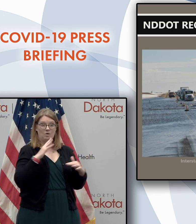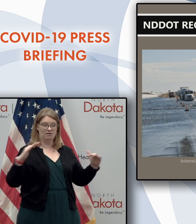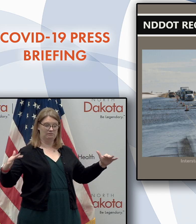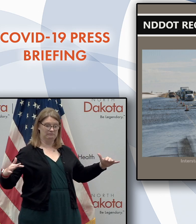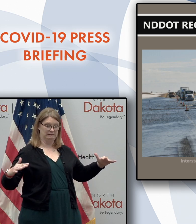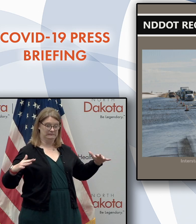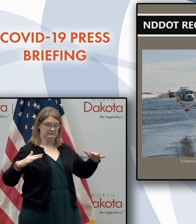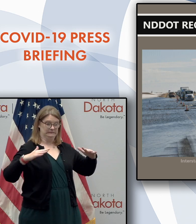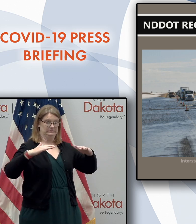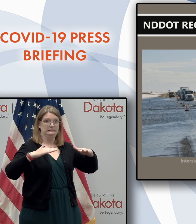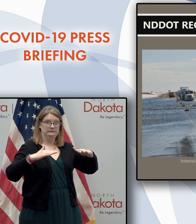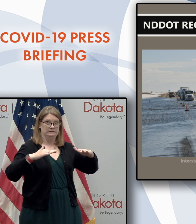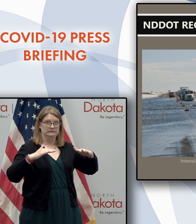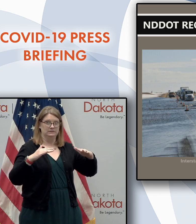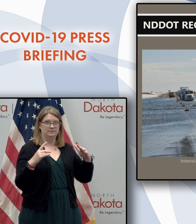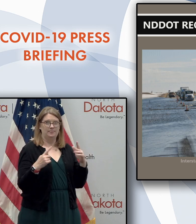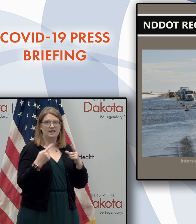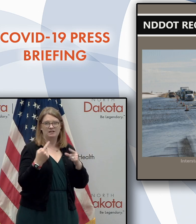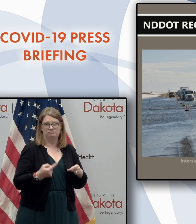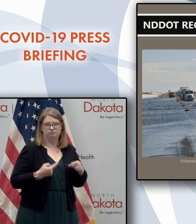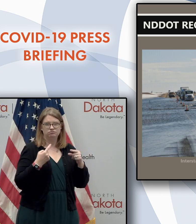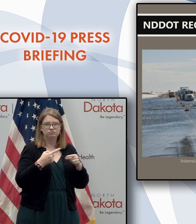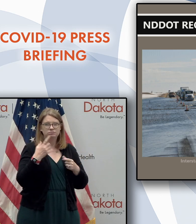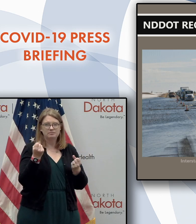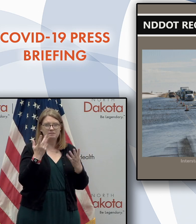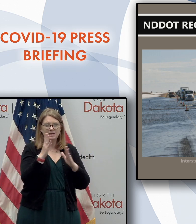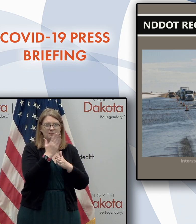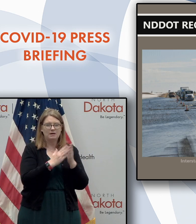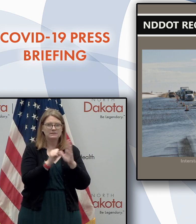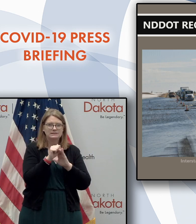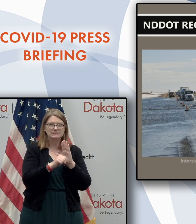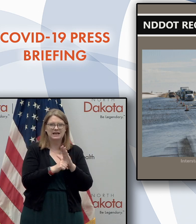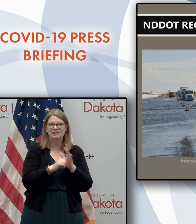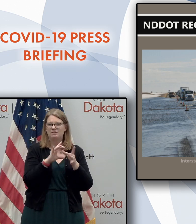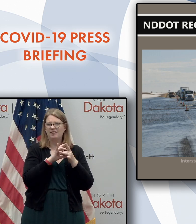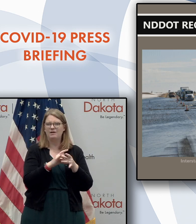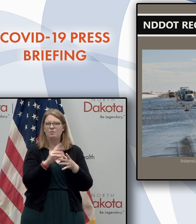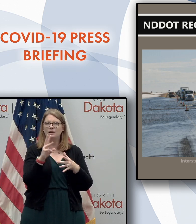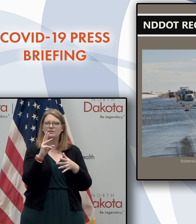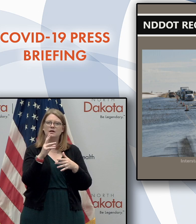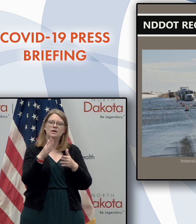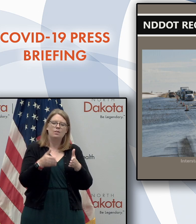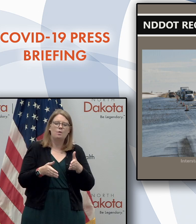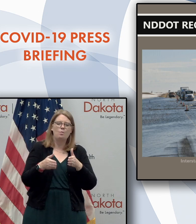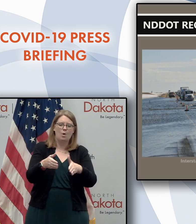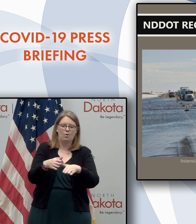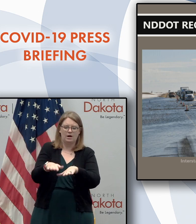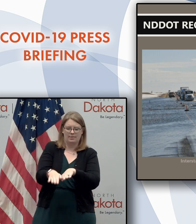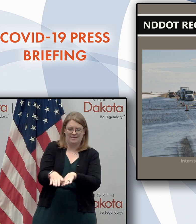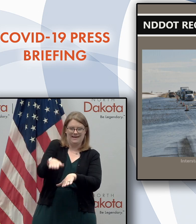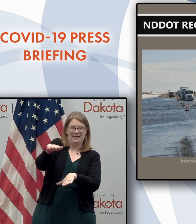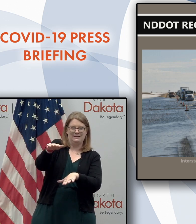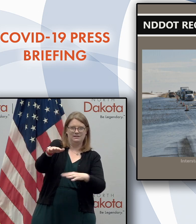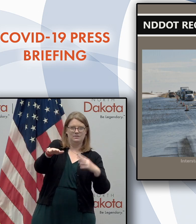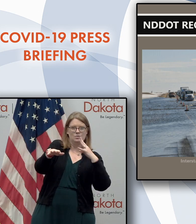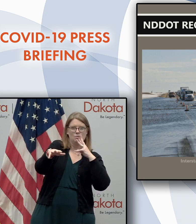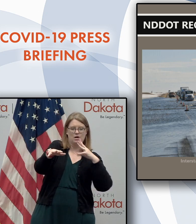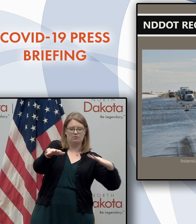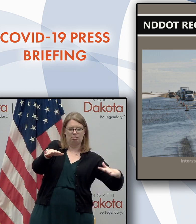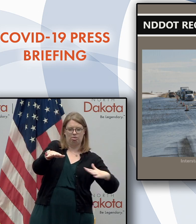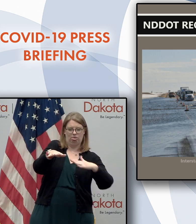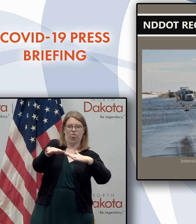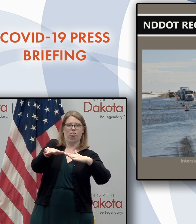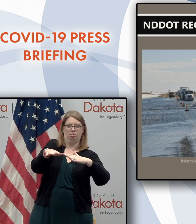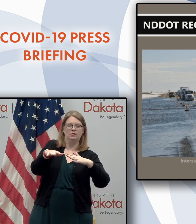there was real challenges around many parts of the state in terms of road grades. But this spring, the ND DOT applied for a build grant.